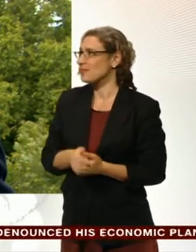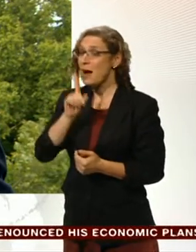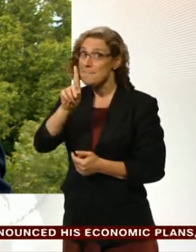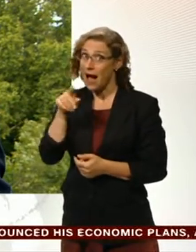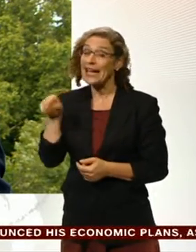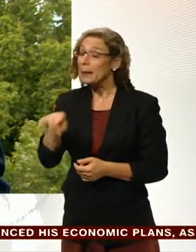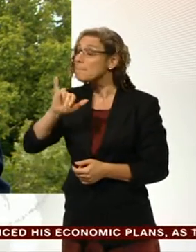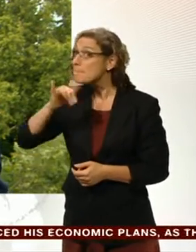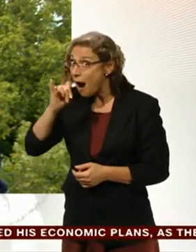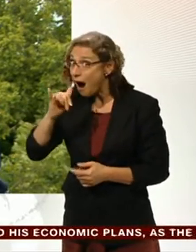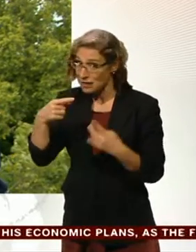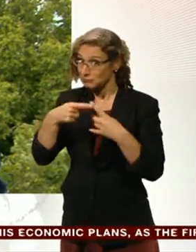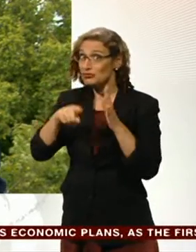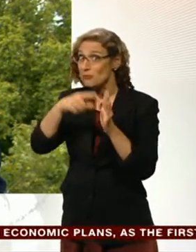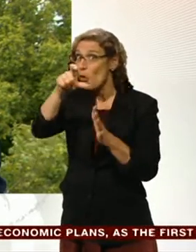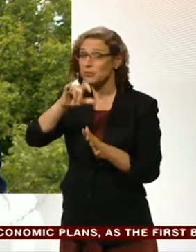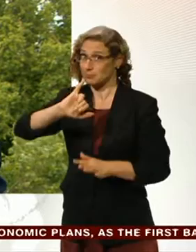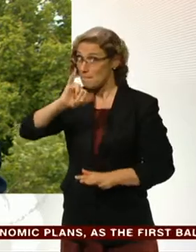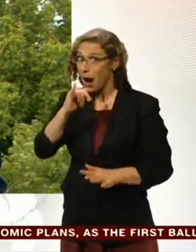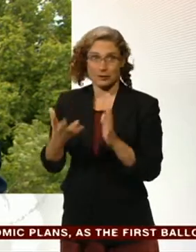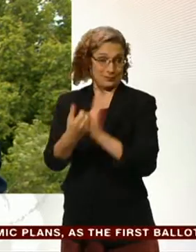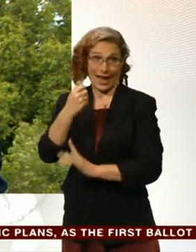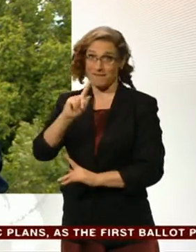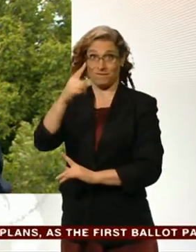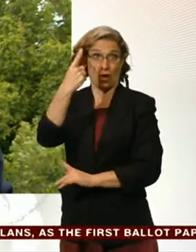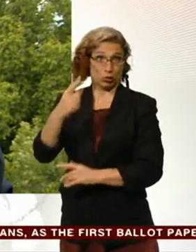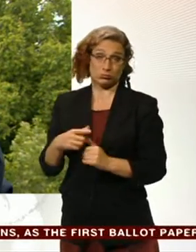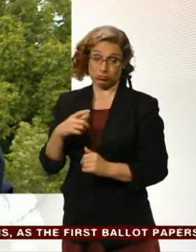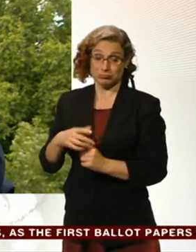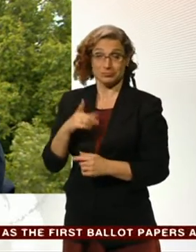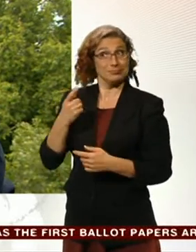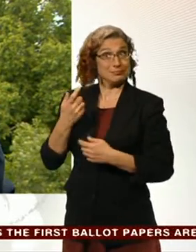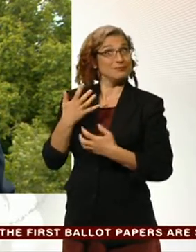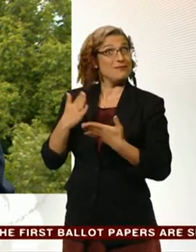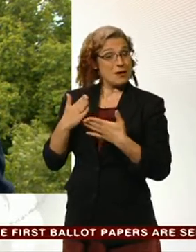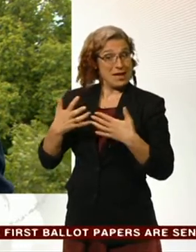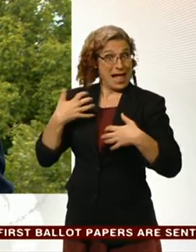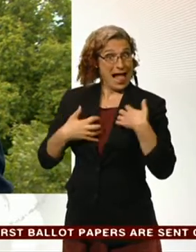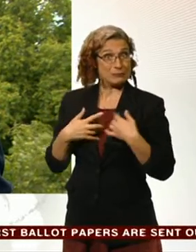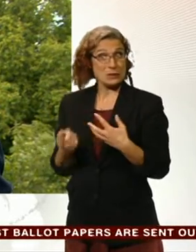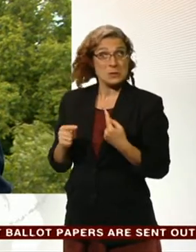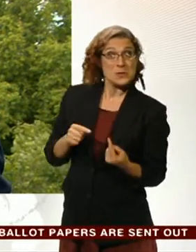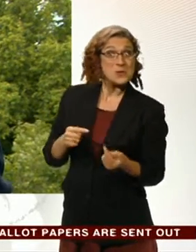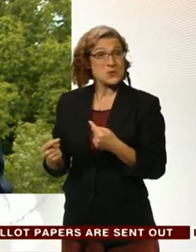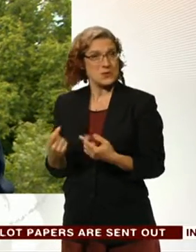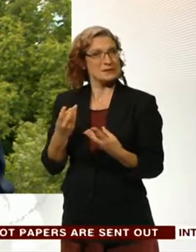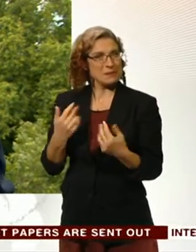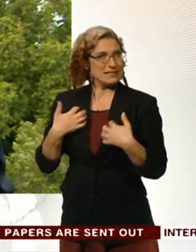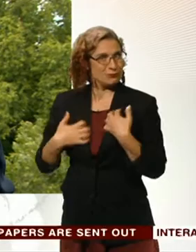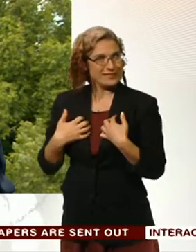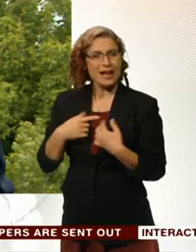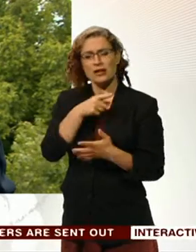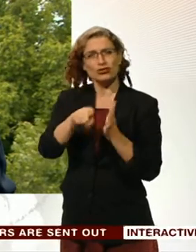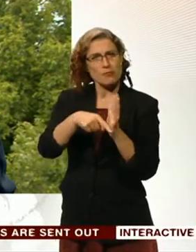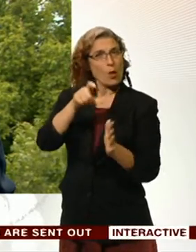And it goes to show just how central he's come to the whole campaign. It's a real quandary with someone as apparently popular as